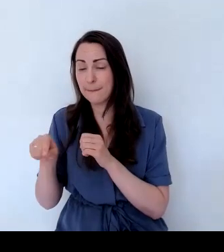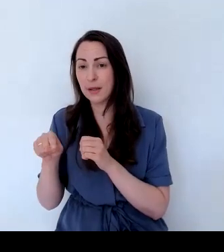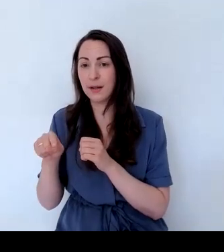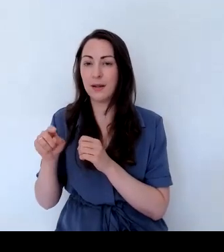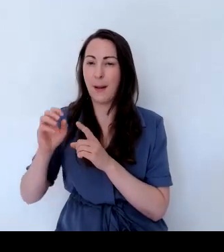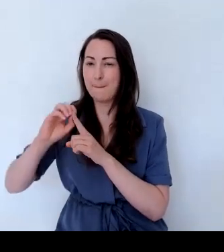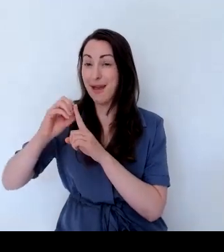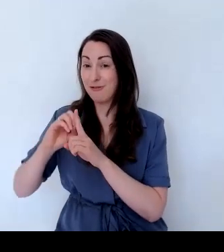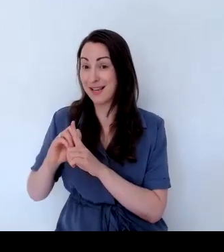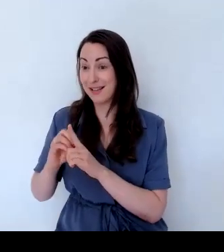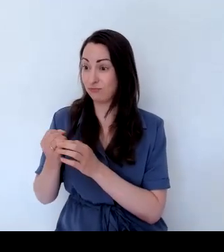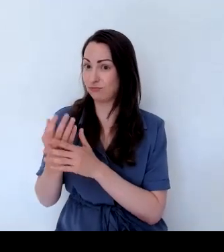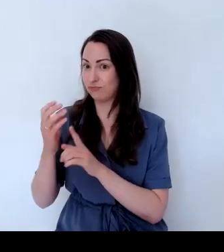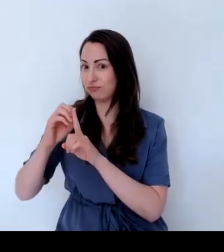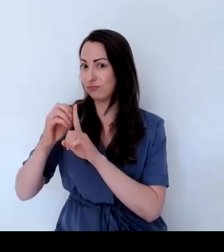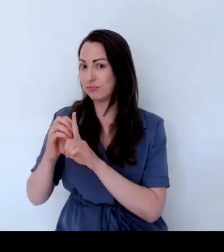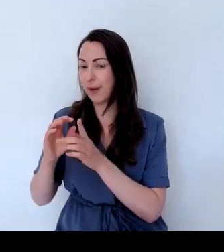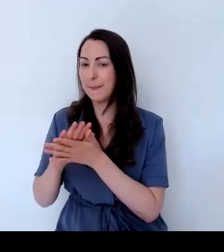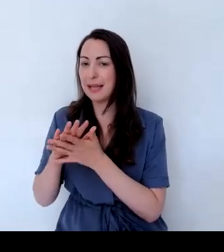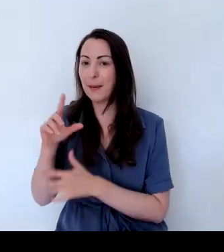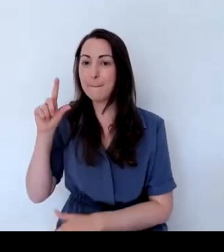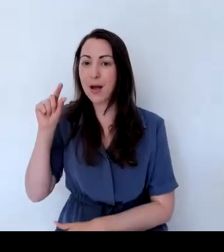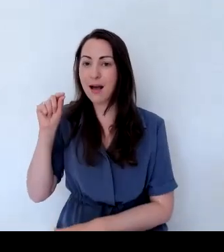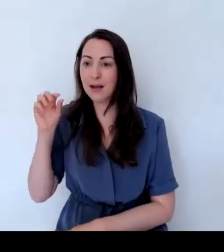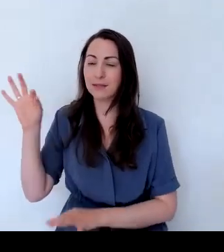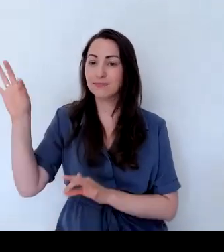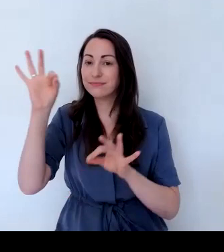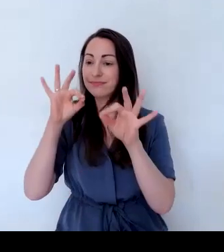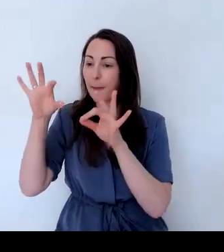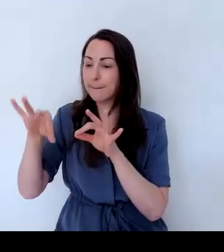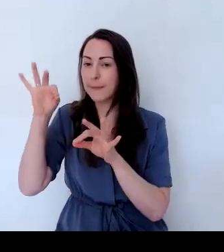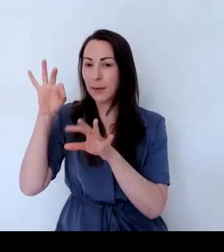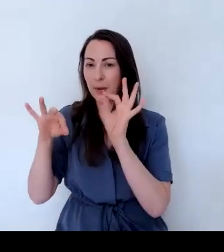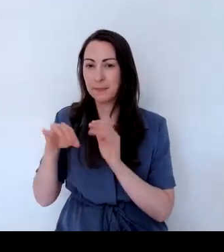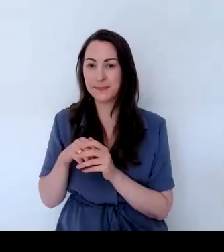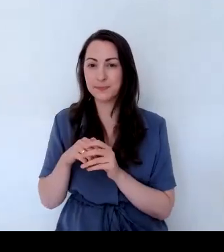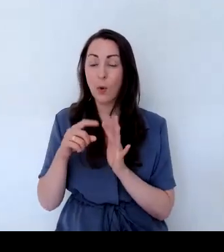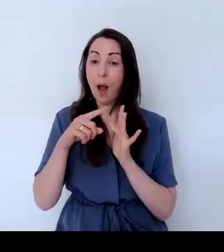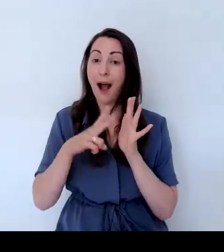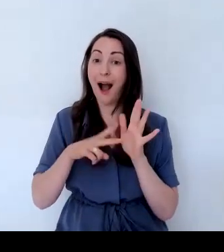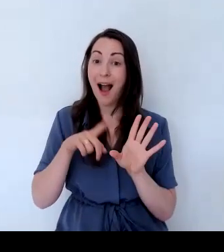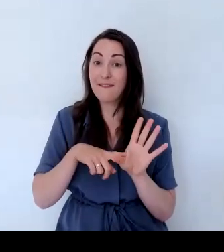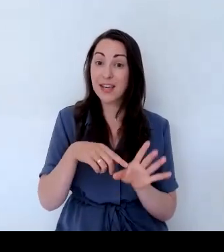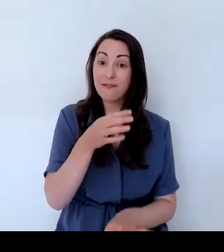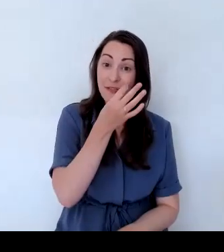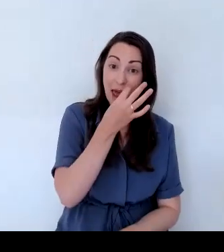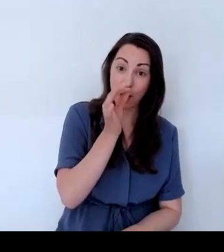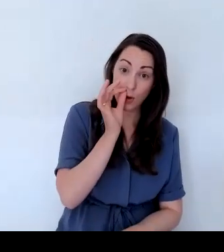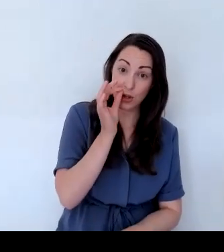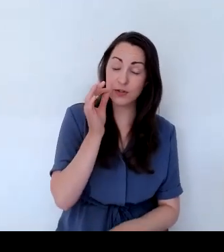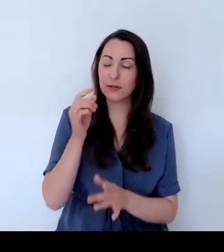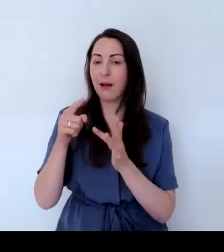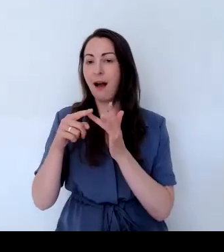food to the birds. So ivy flowers and ivy berries are really, really underrated, but absolutely